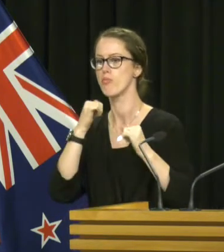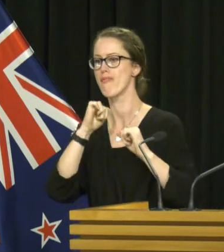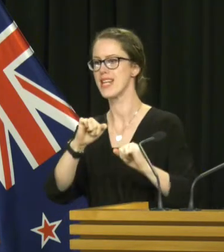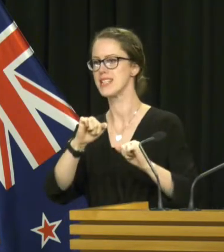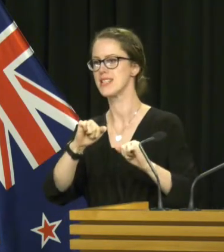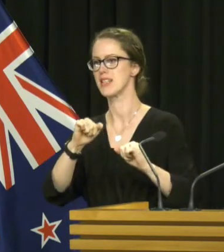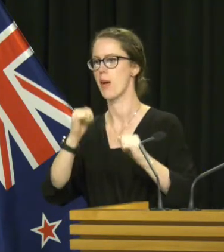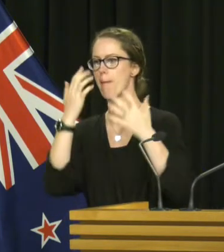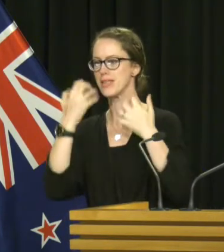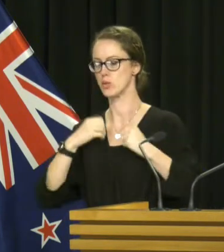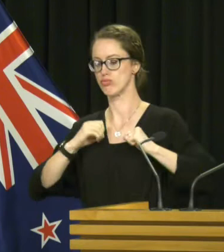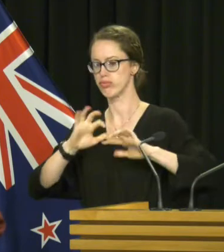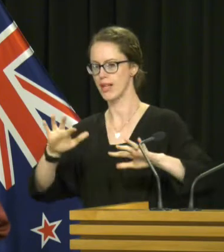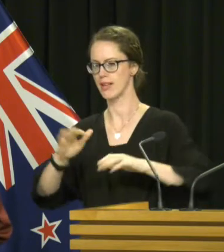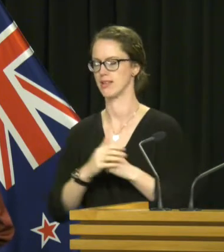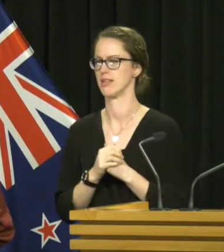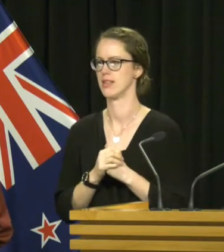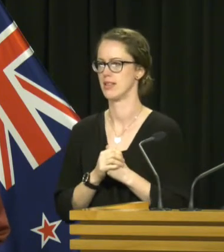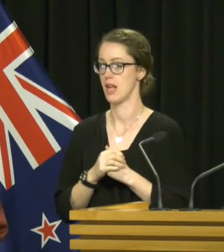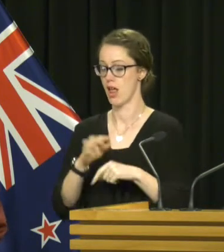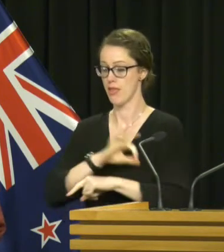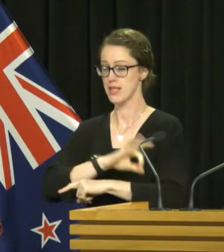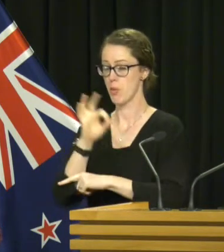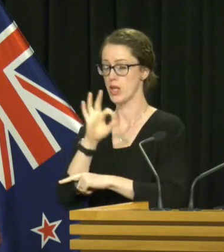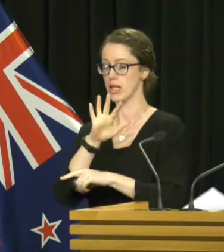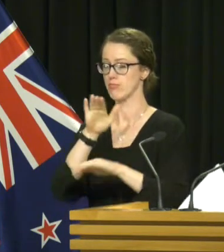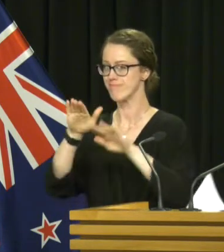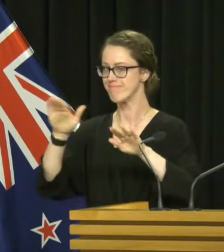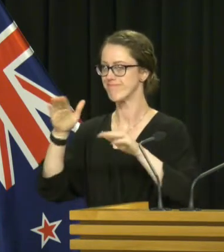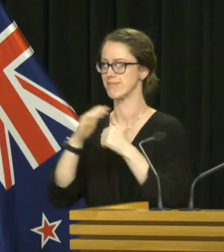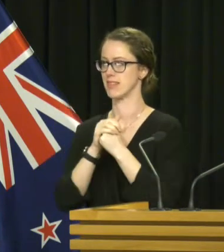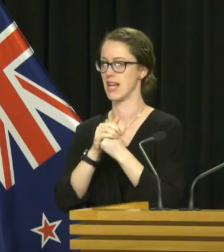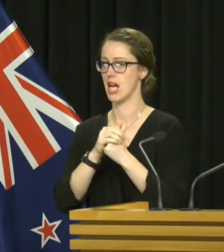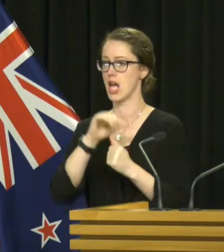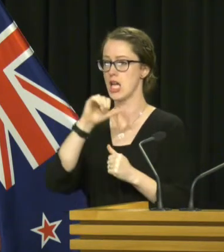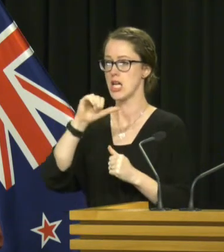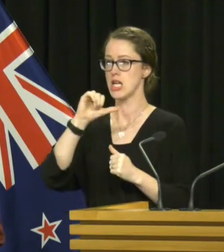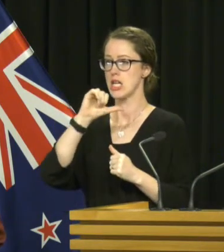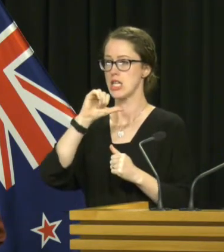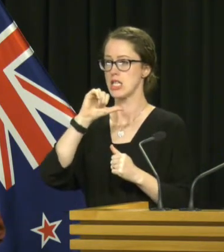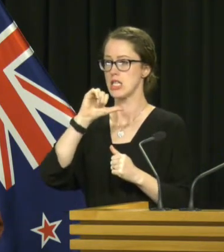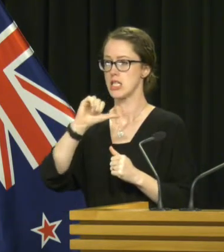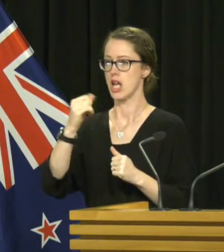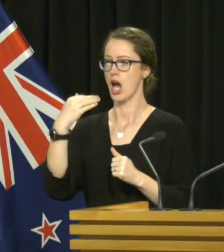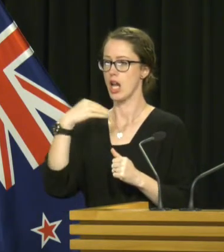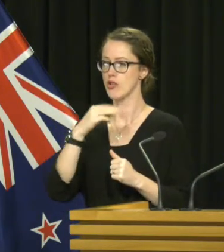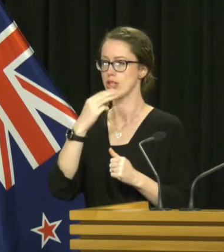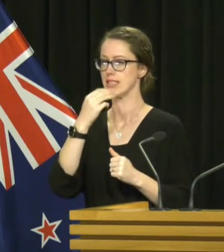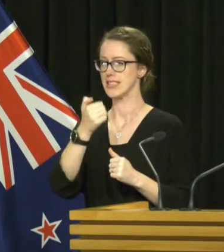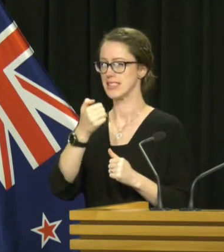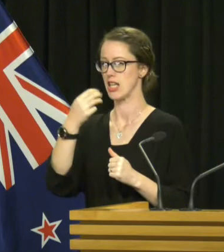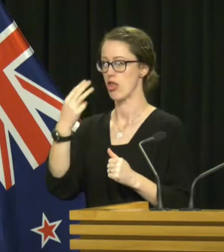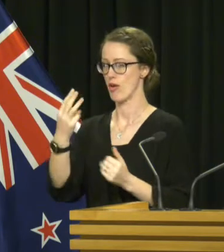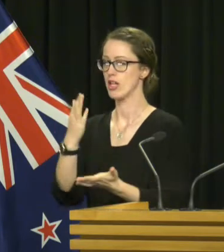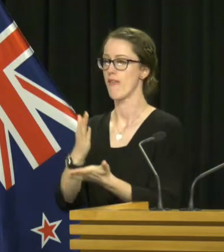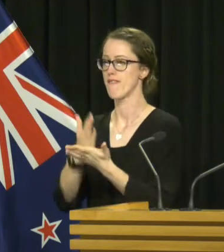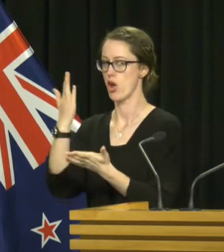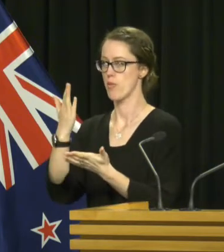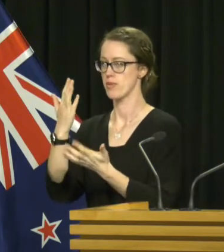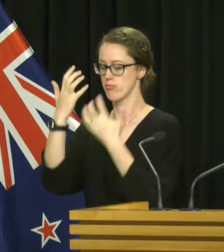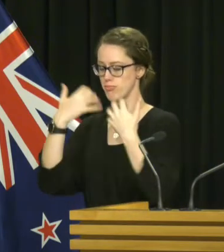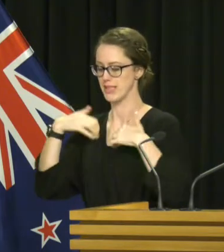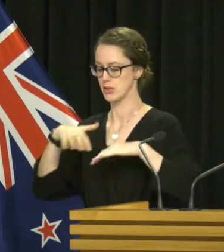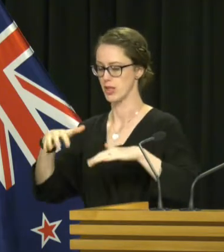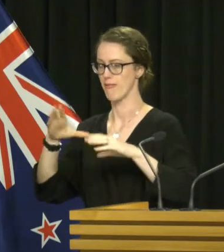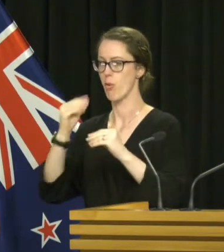elsewhere. This morning's update tells us there have been 963 confirmed cases since this